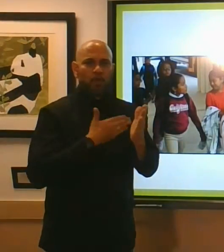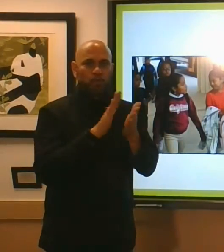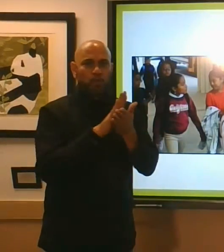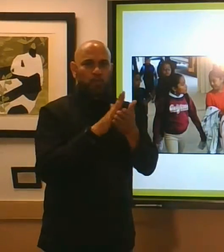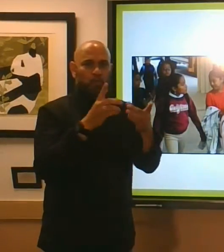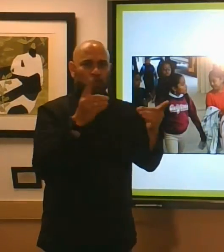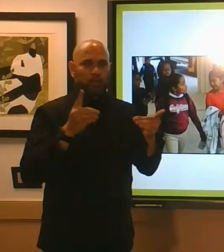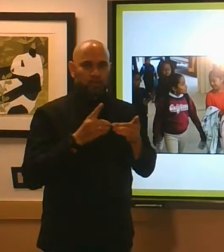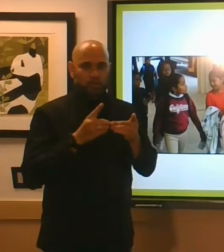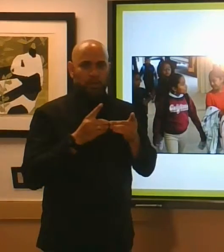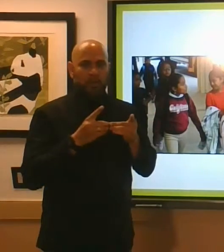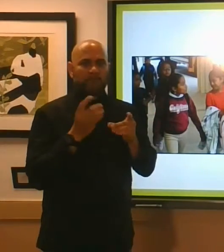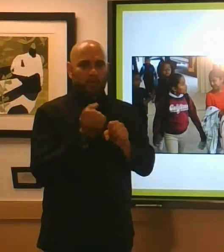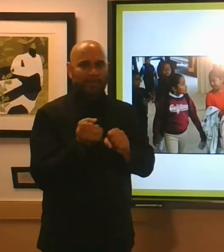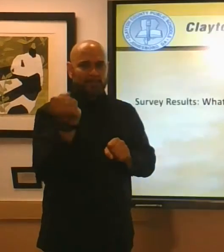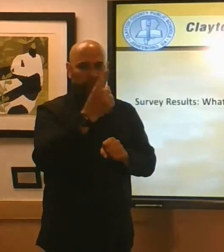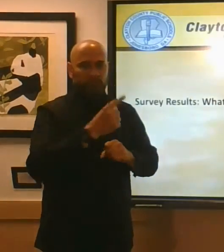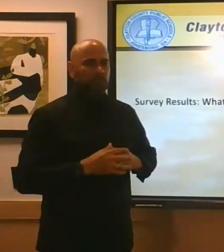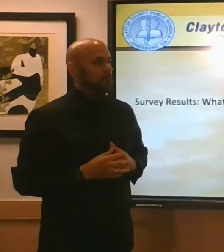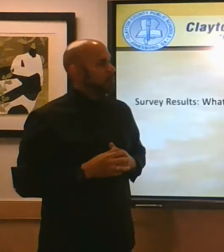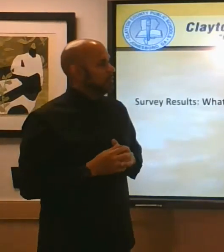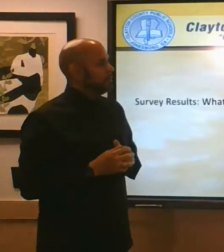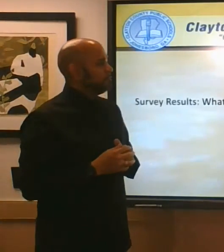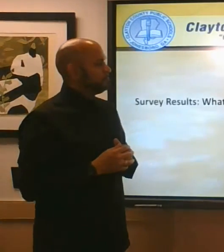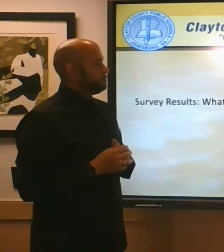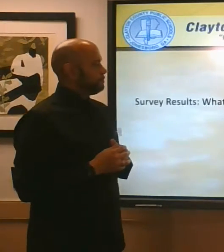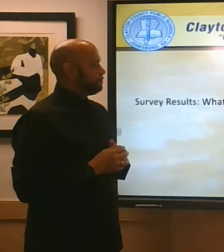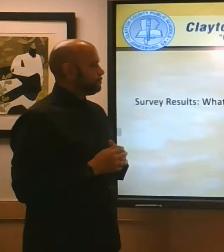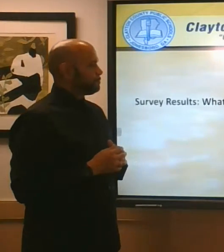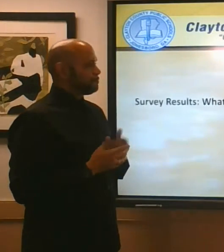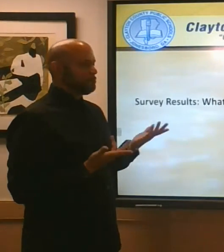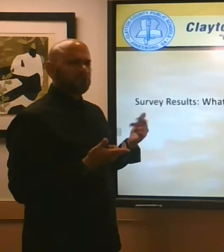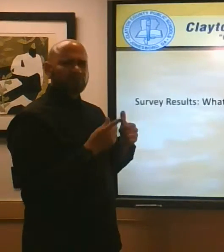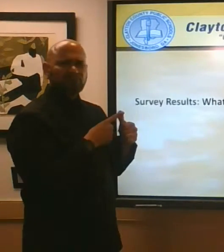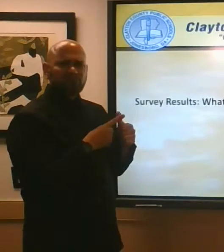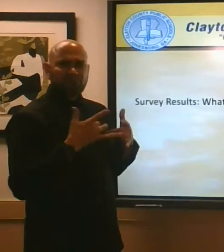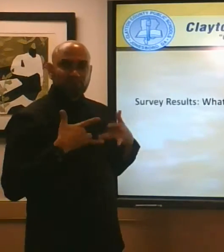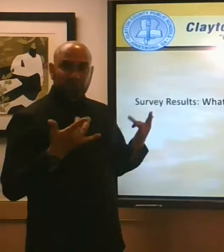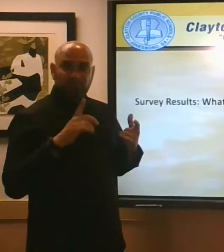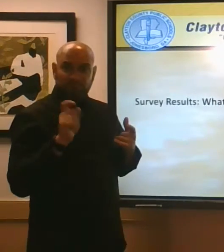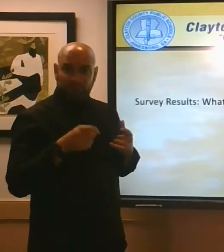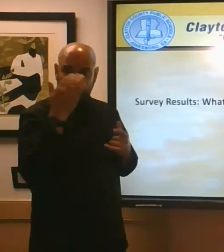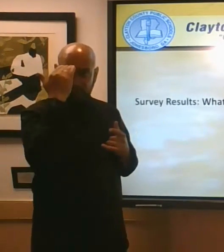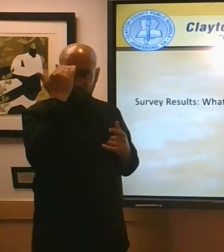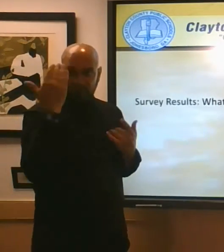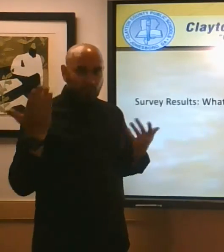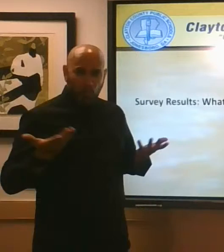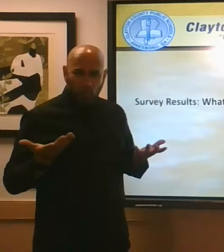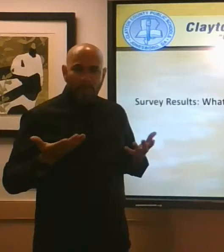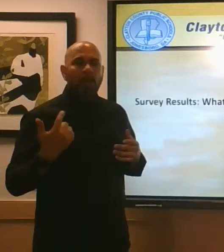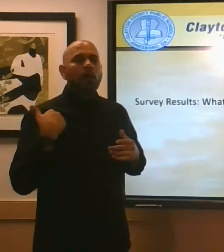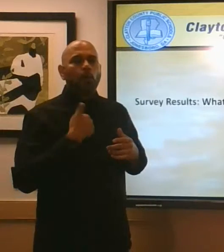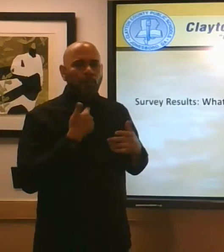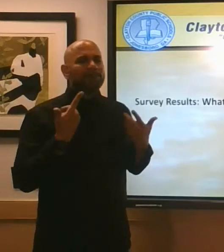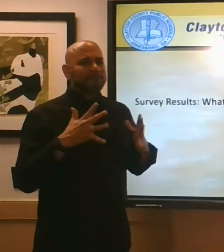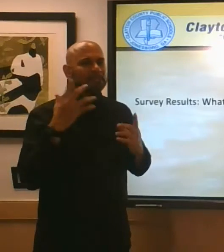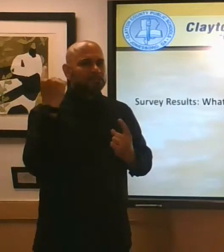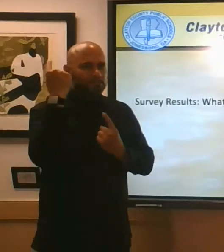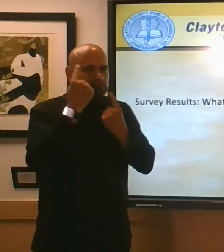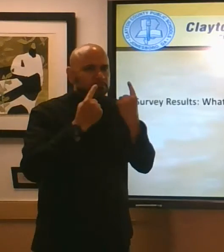for the 2021 school year the first thing you should know is that we have considered many